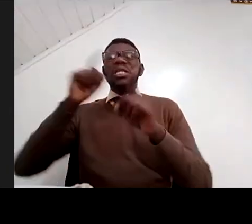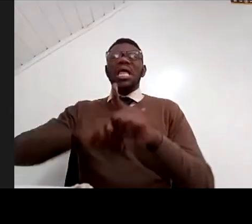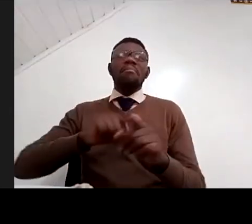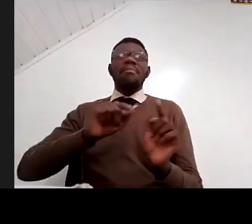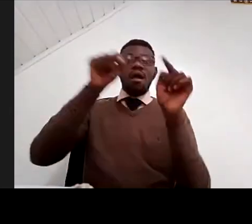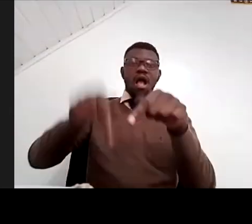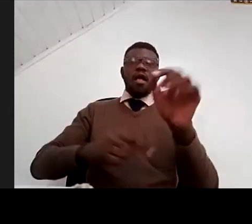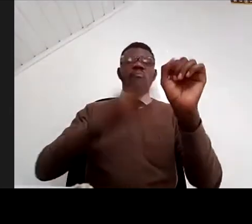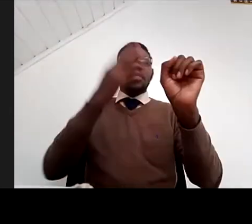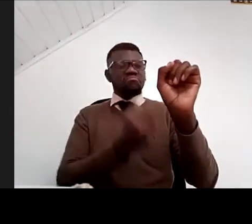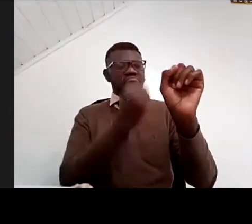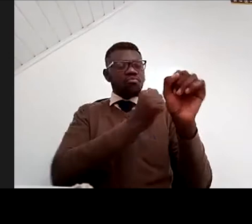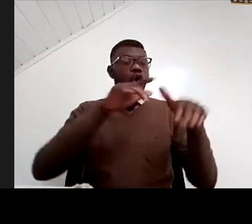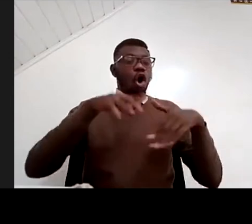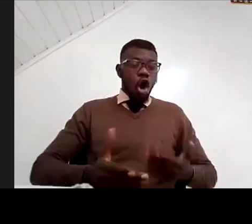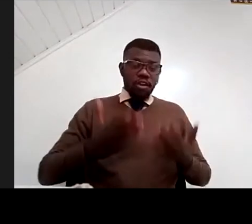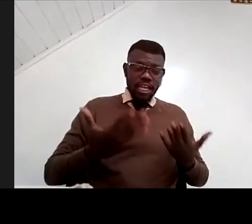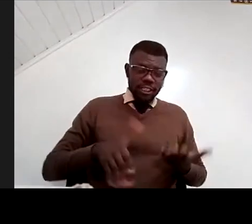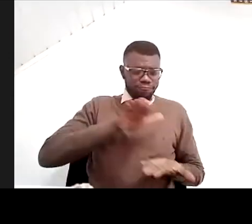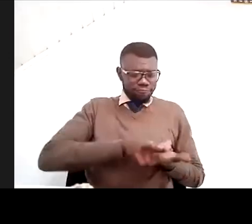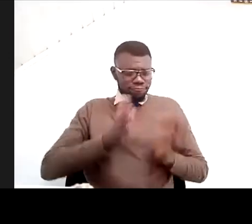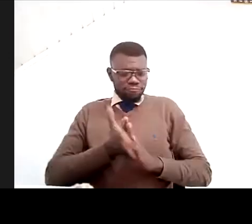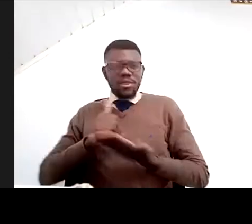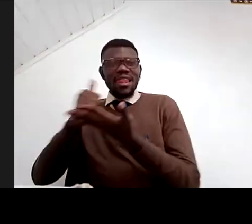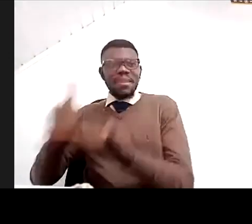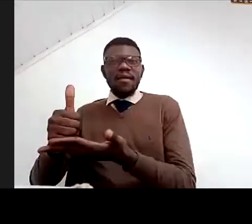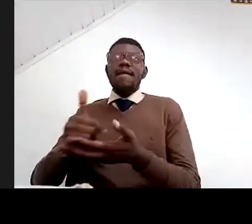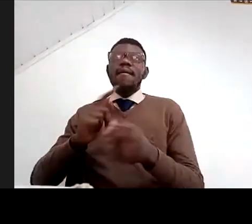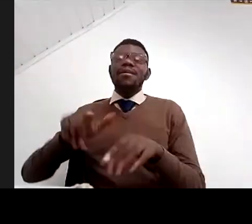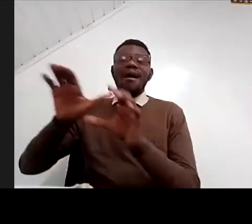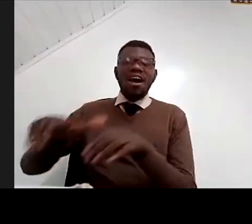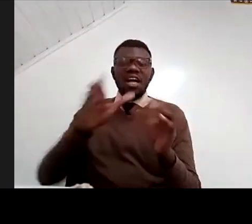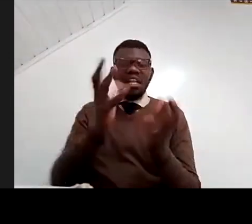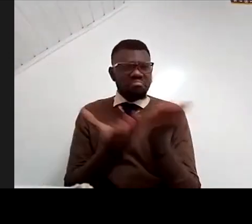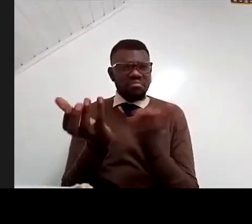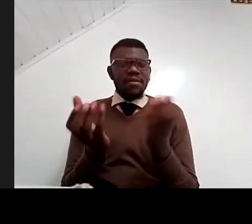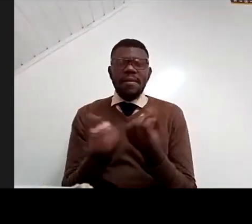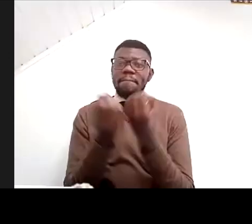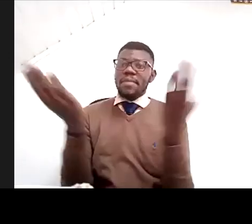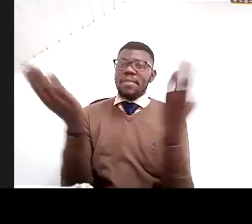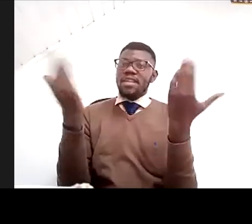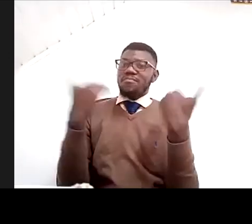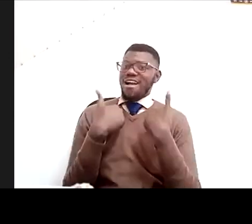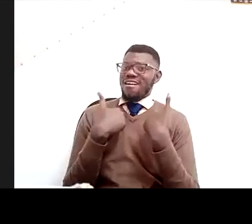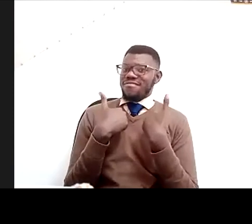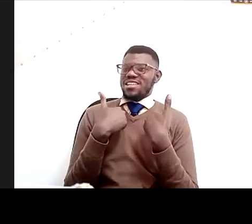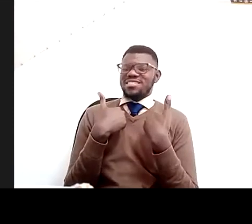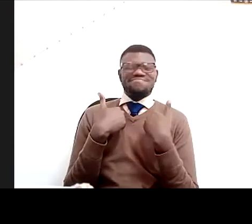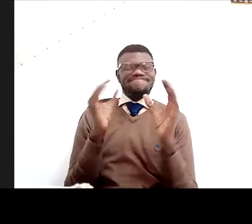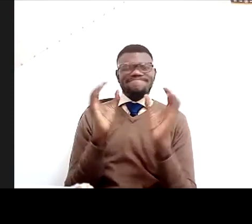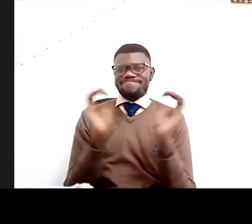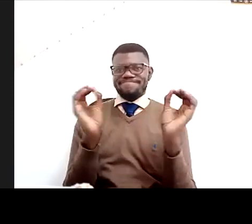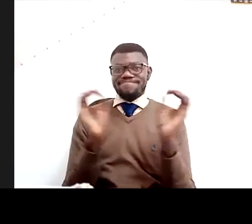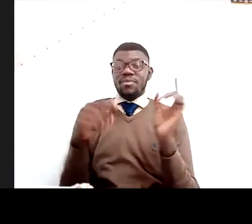don't have most of the agribusiness, uh, uh, for the last decade, when we